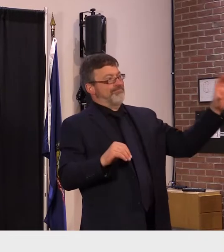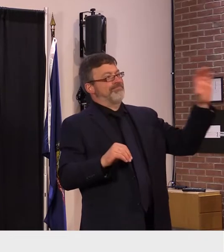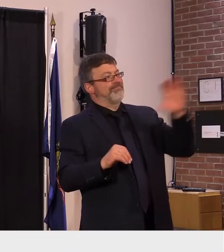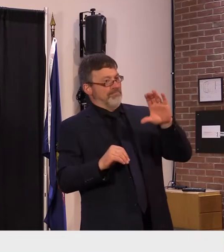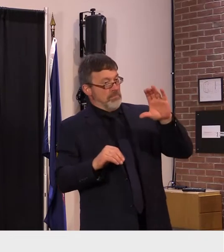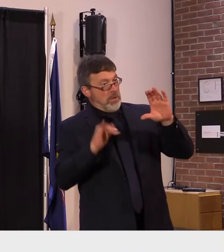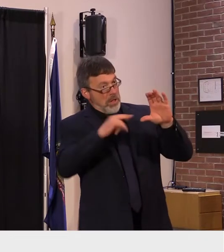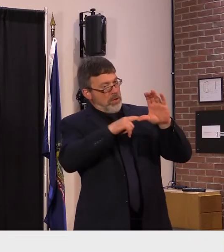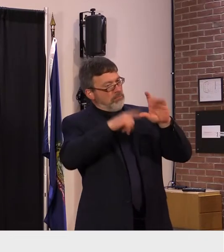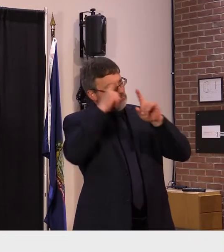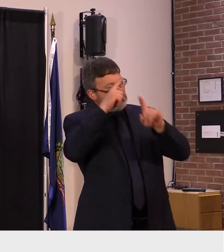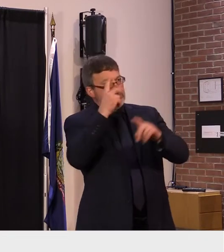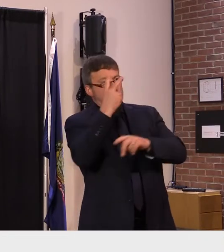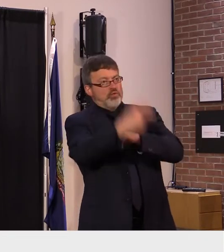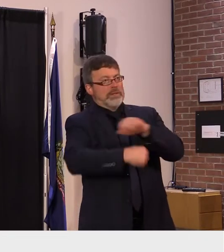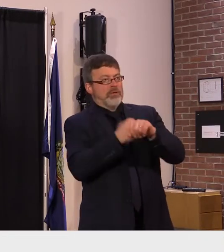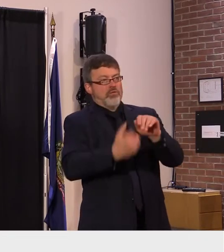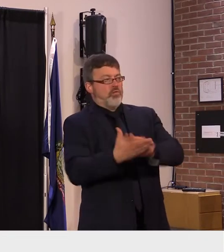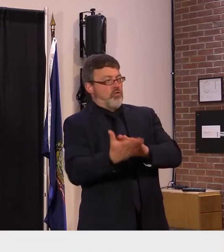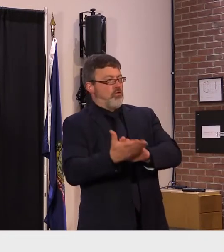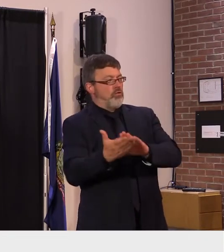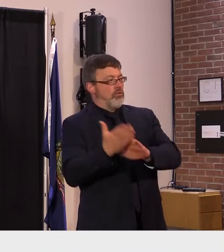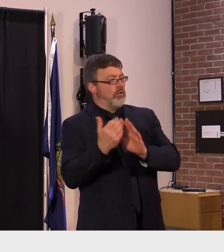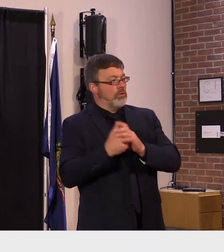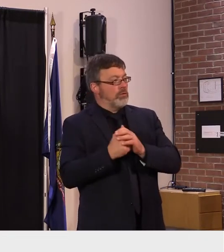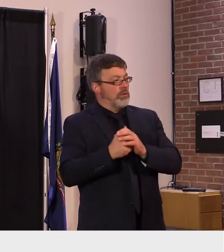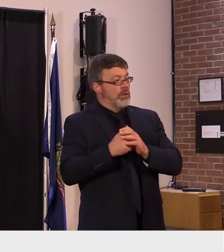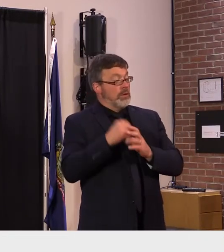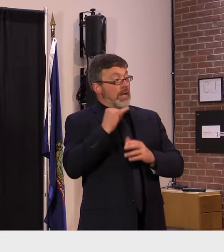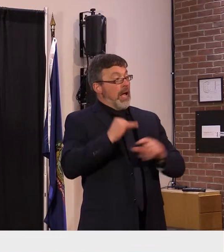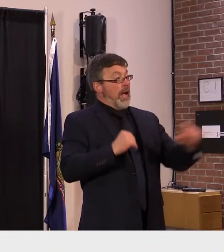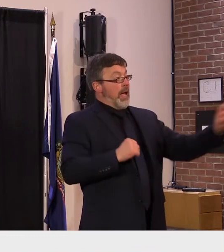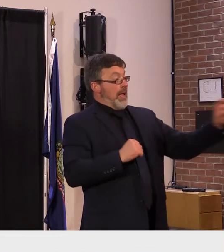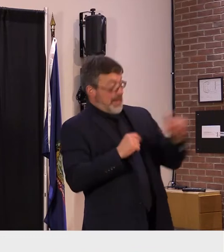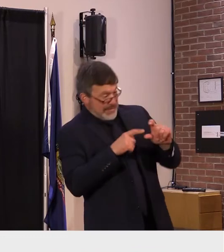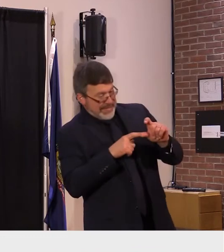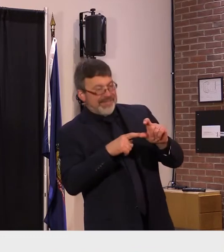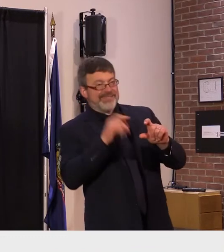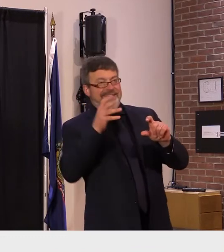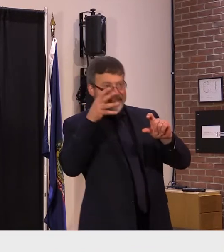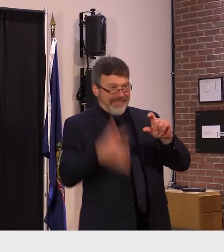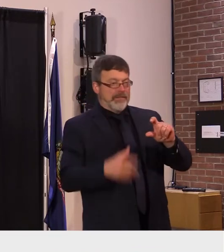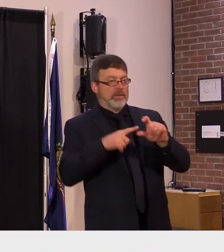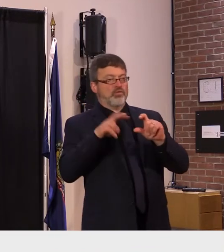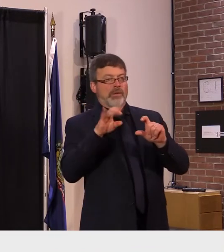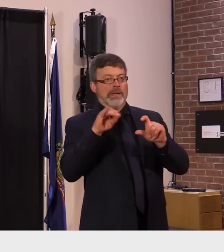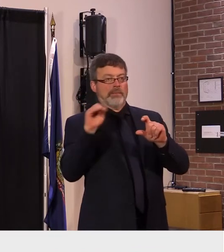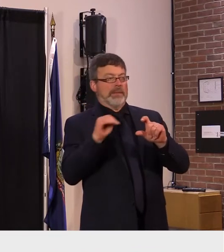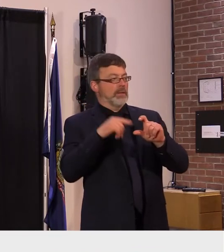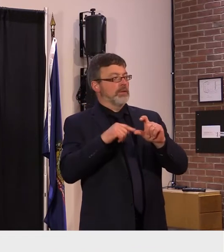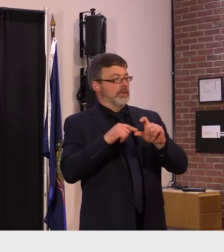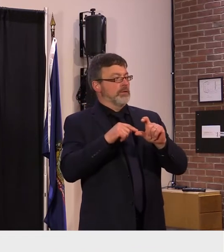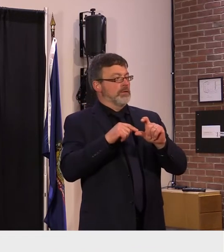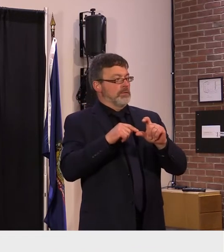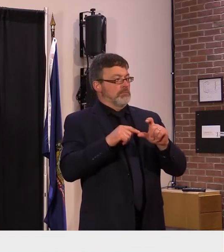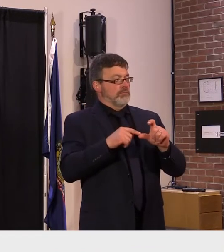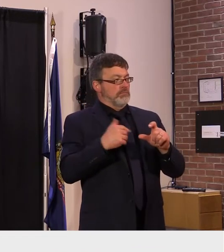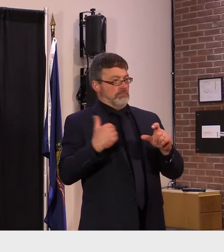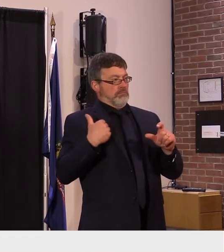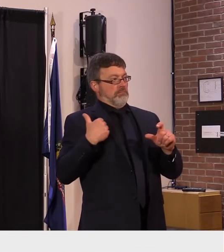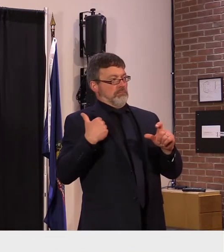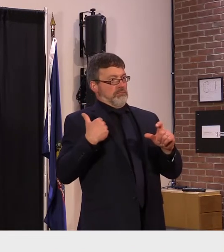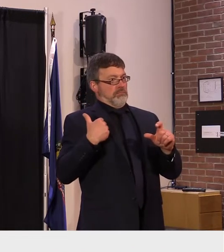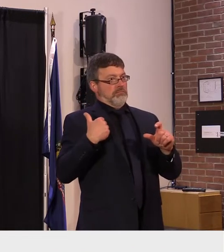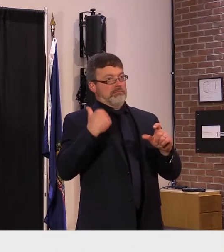years this last tranche of funding which is the largest of the 280 came out last spring under the american reinvestment uh plan act